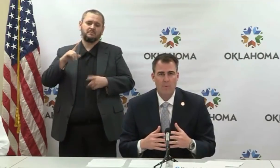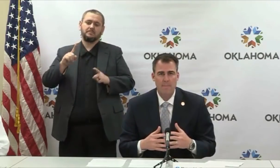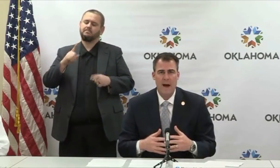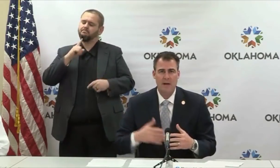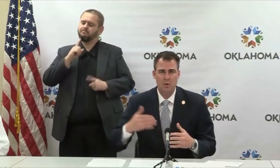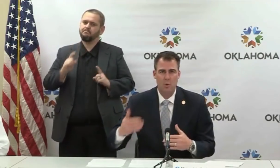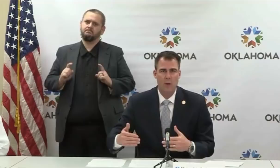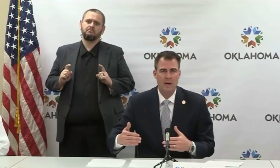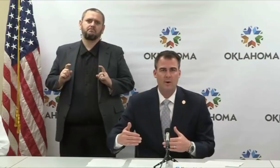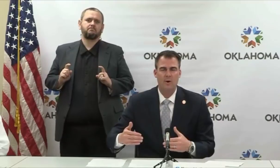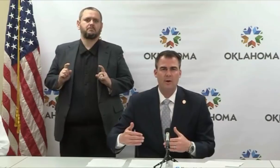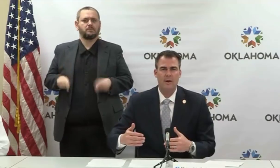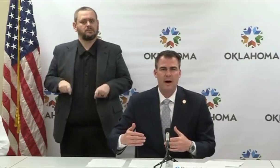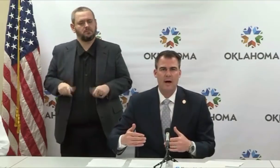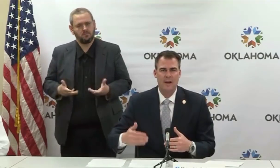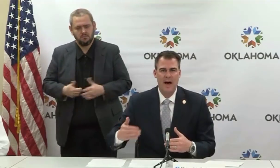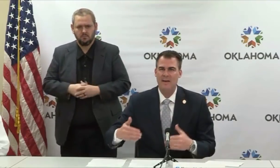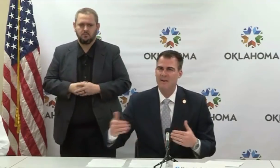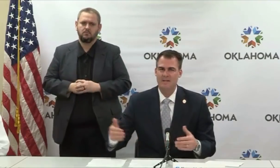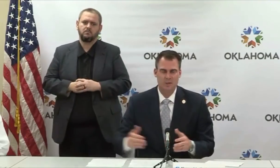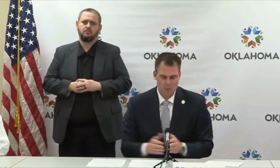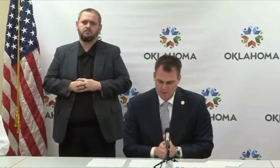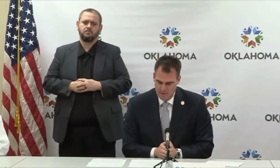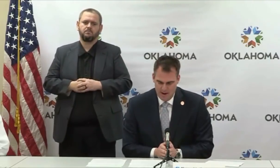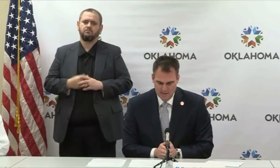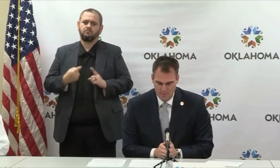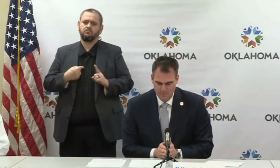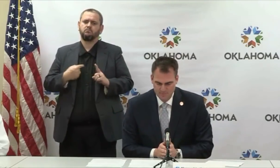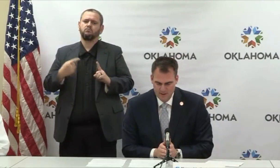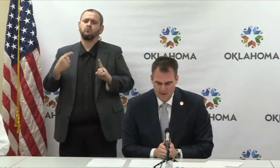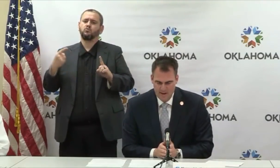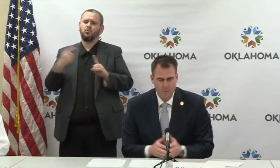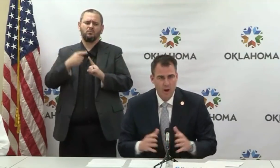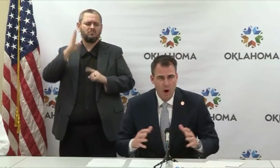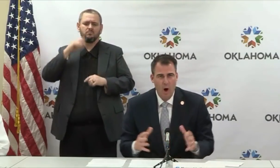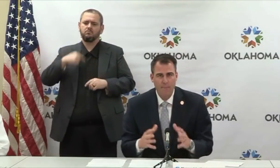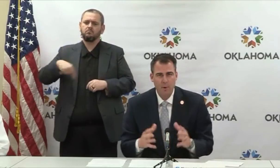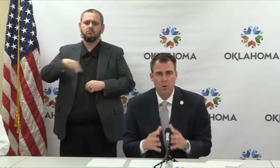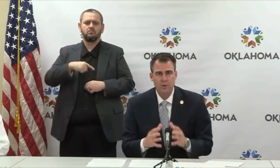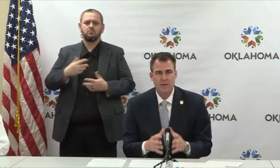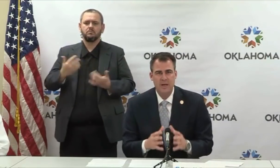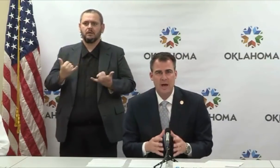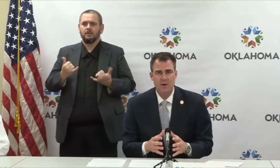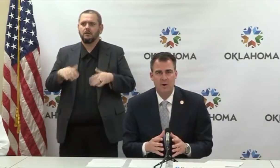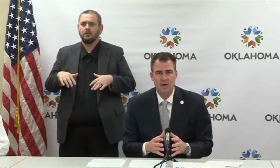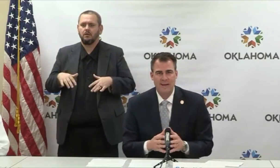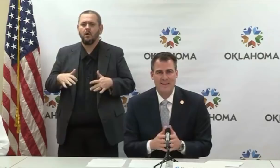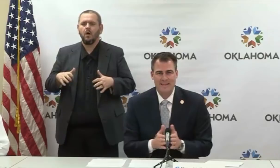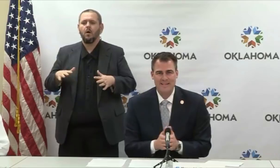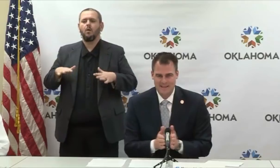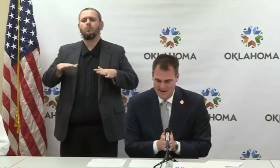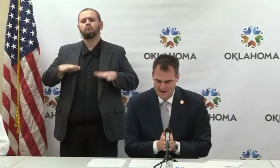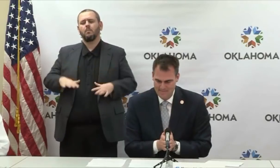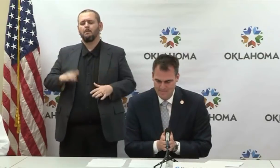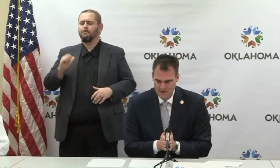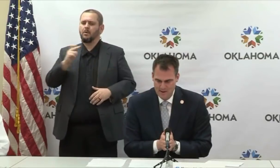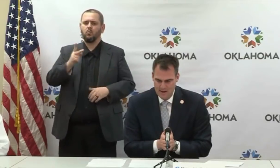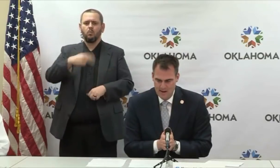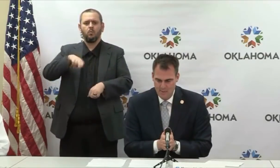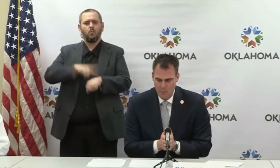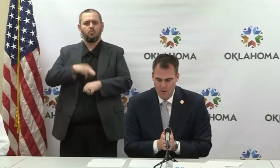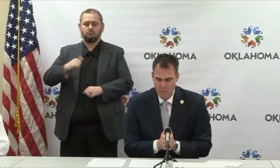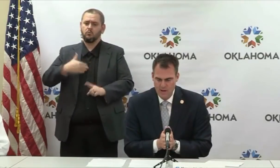Oklahoma back to a regular life as soon as possible. If we all pull together in this time,